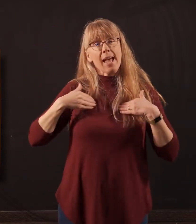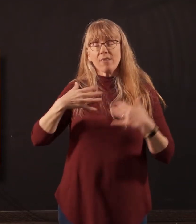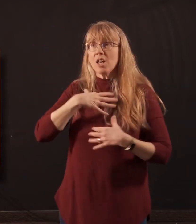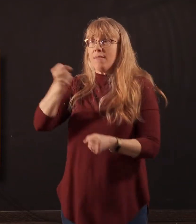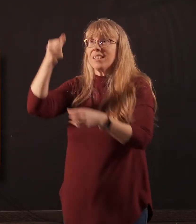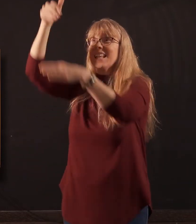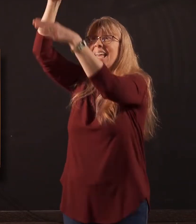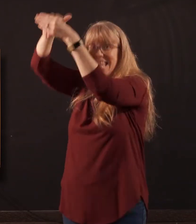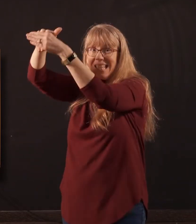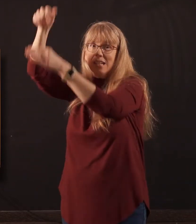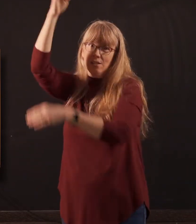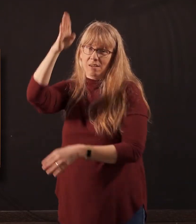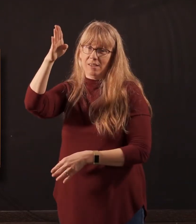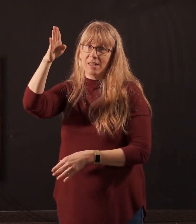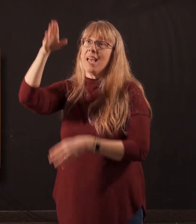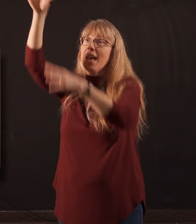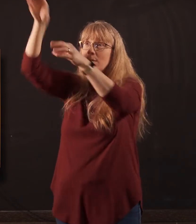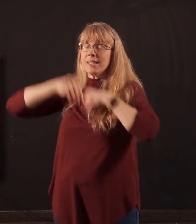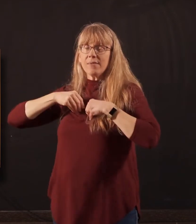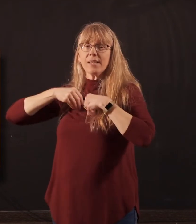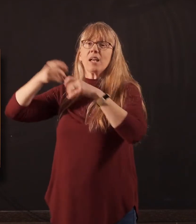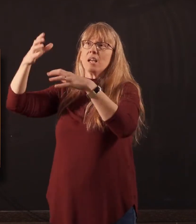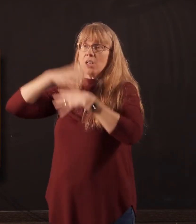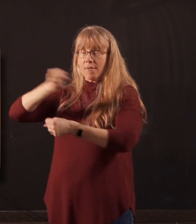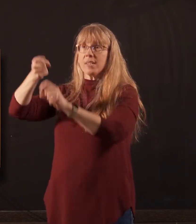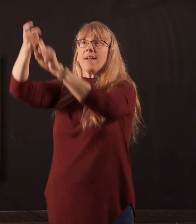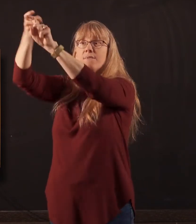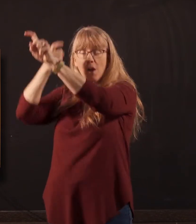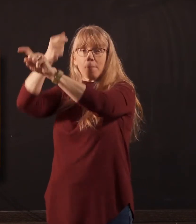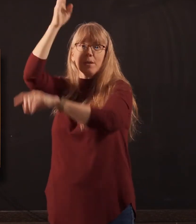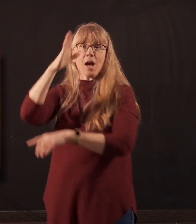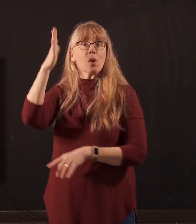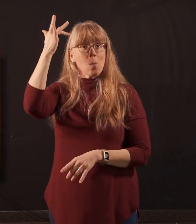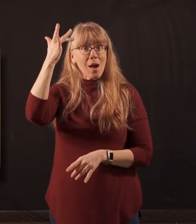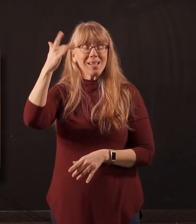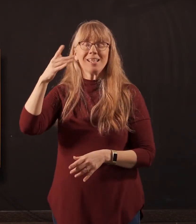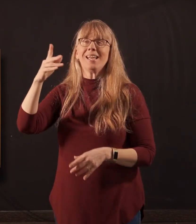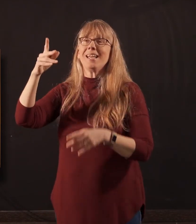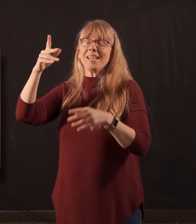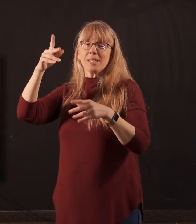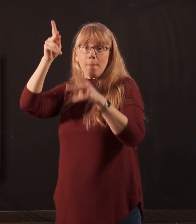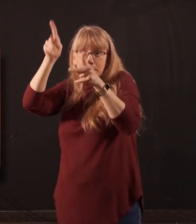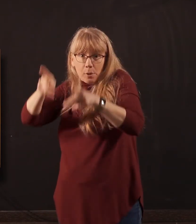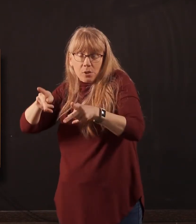in God. And he is receiving confidence from God because of his personal relationship with God.